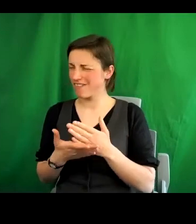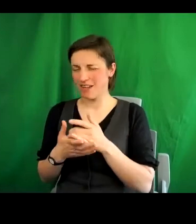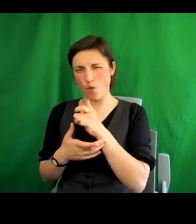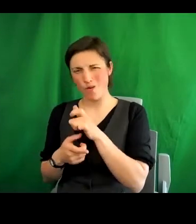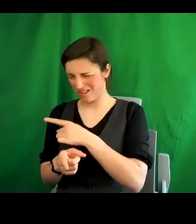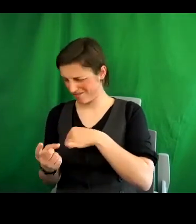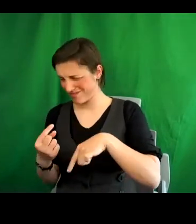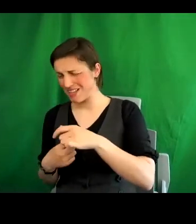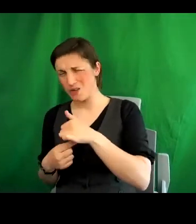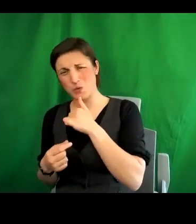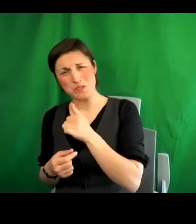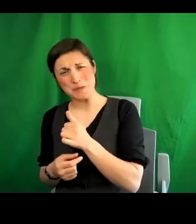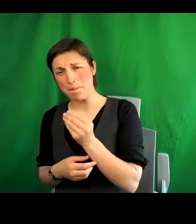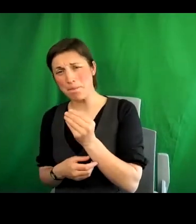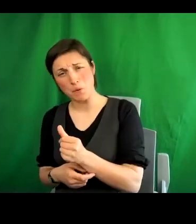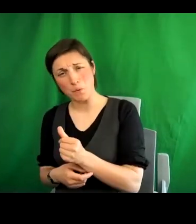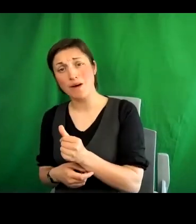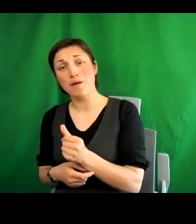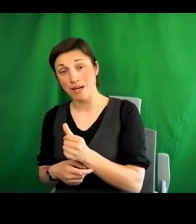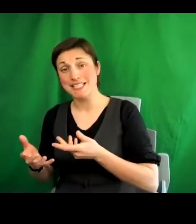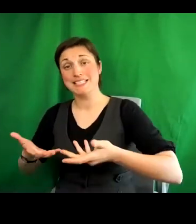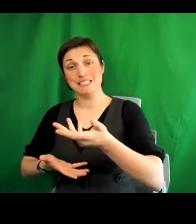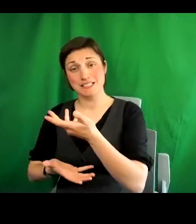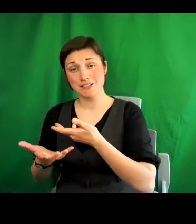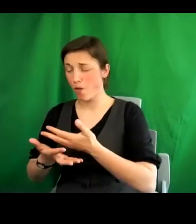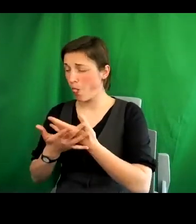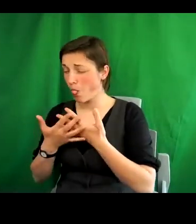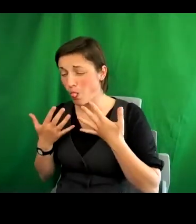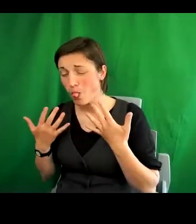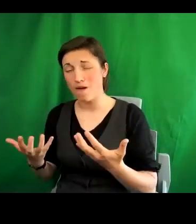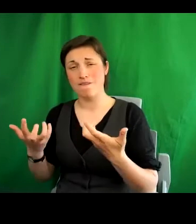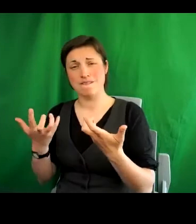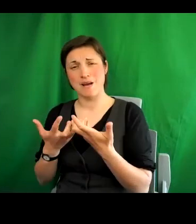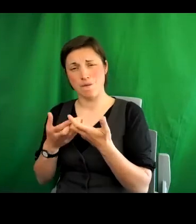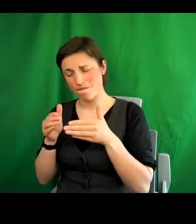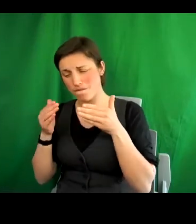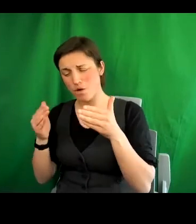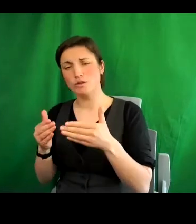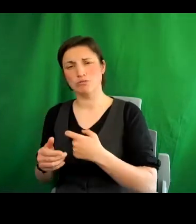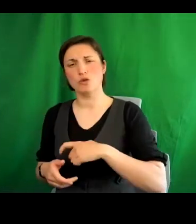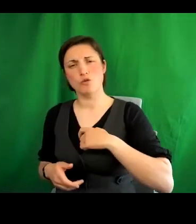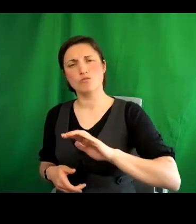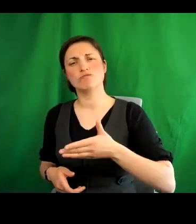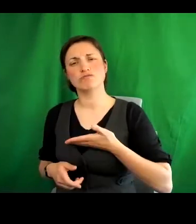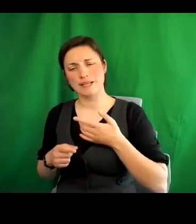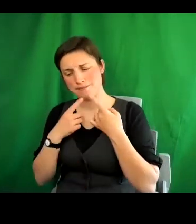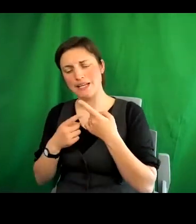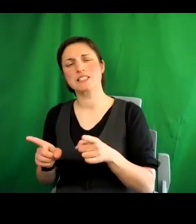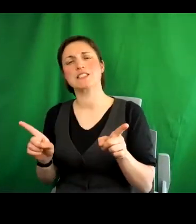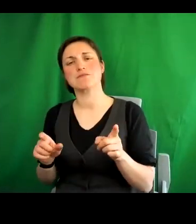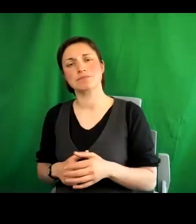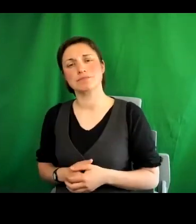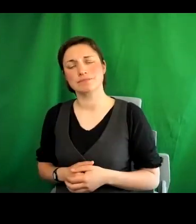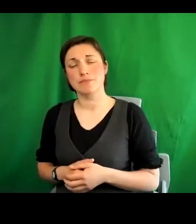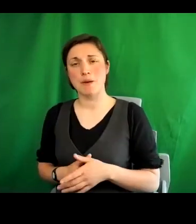within York, although we've discussed a lot how to frame human rights messages. Perhaps dignity is a term that we